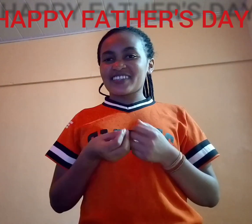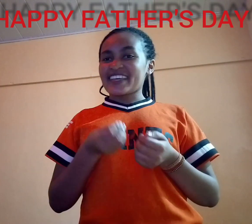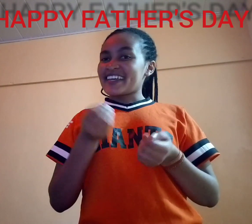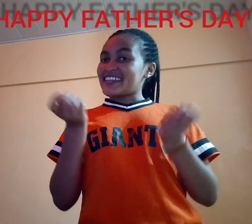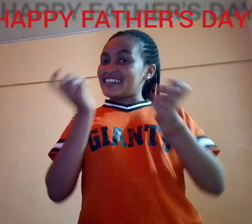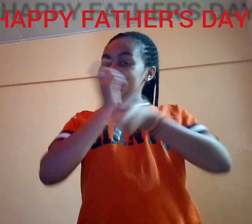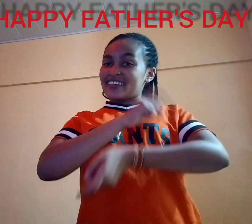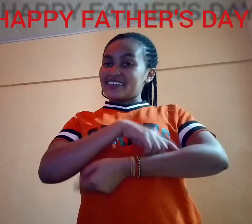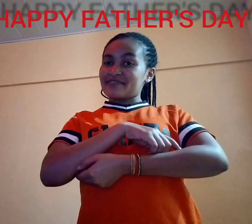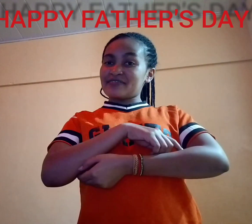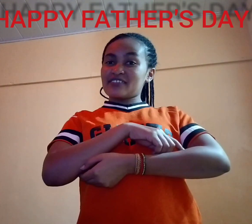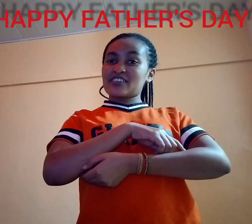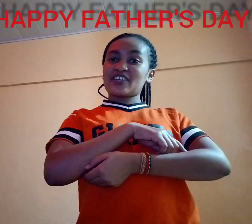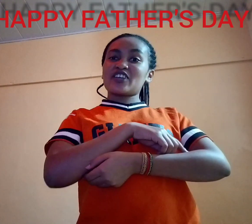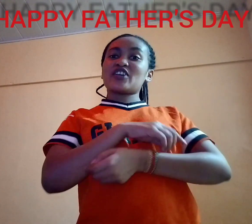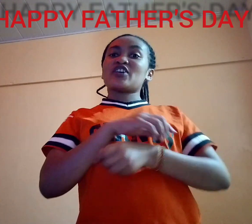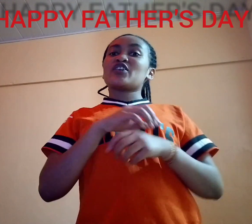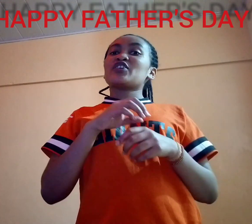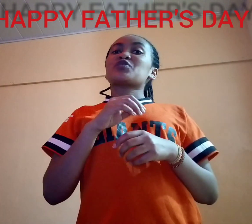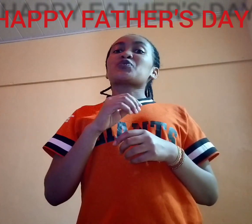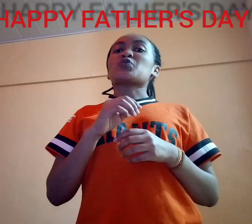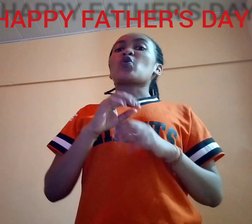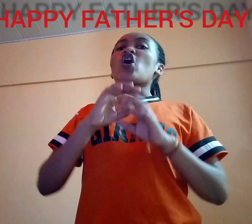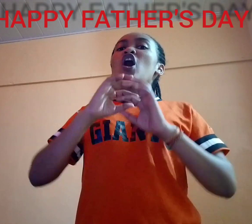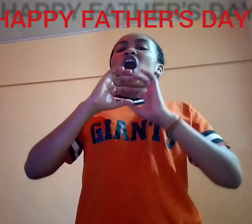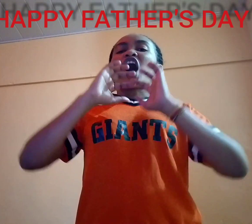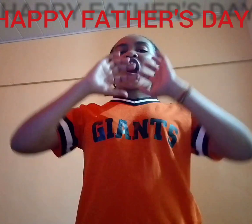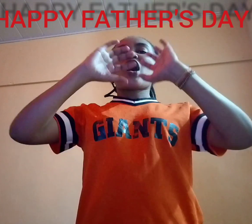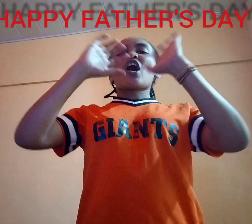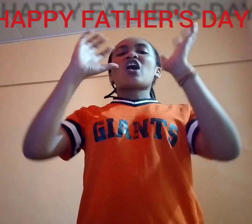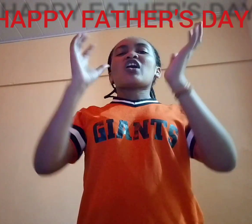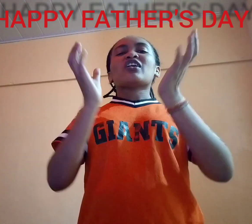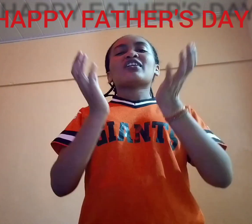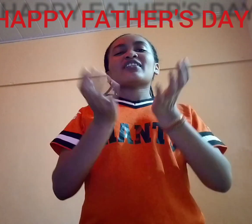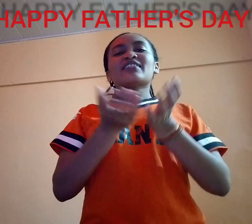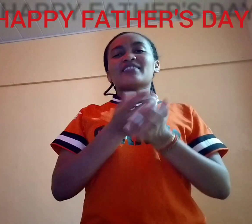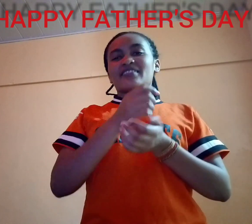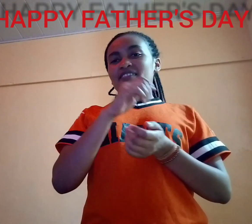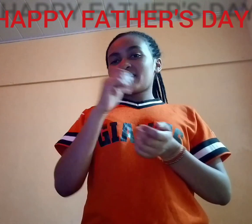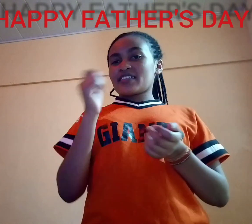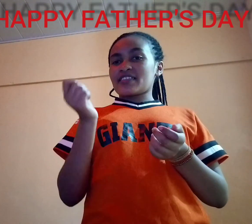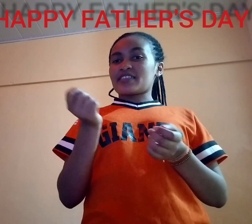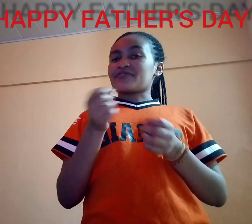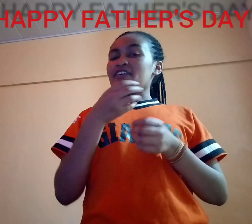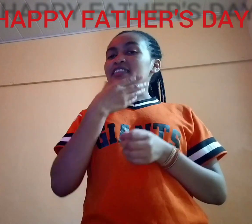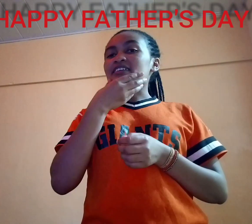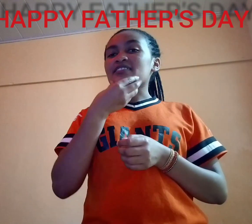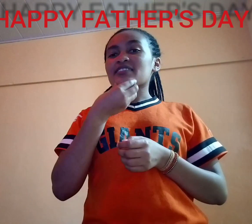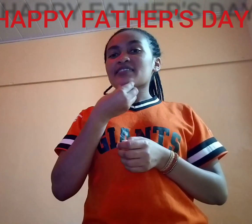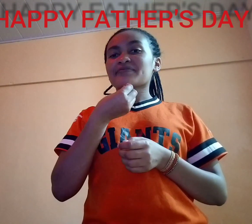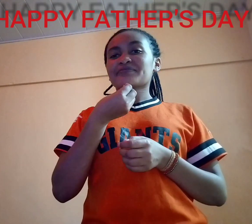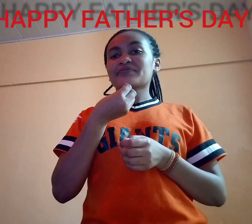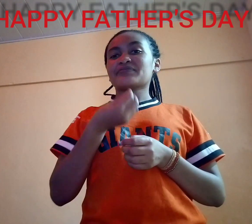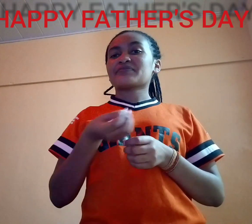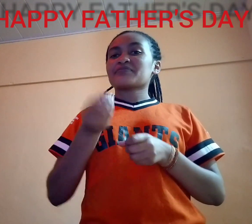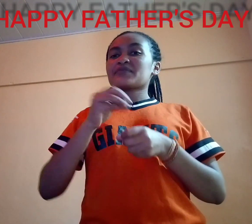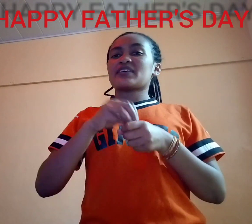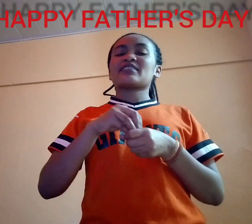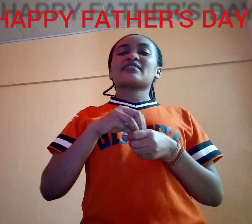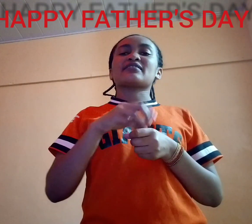Day to all the fathers in